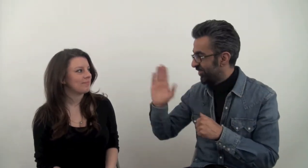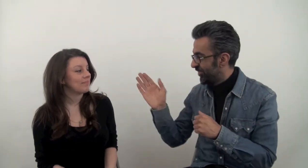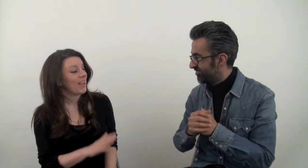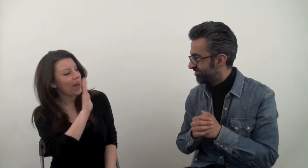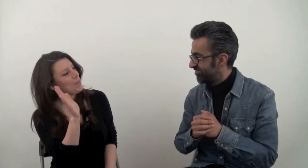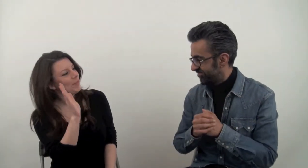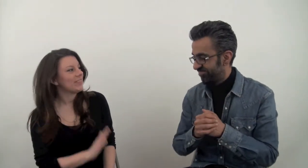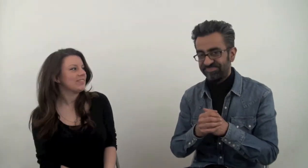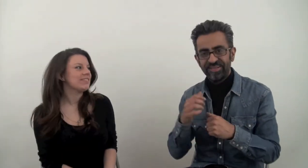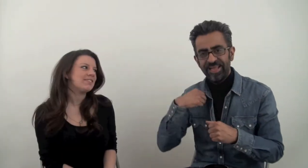CID here today. Hello. Hello.